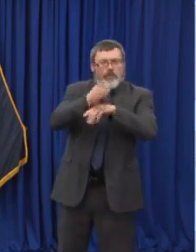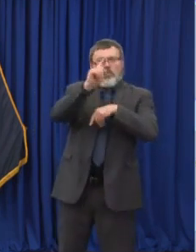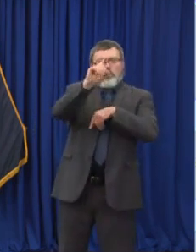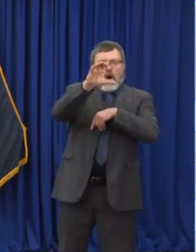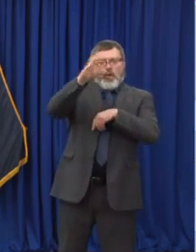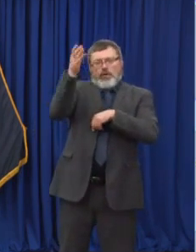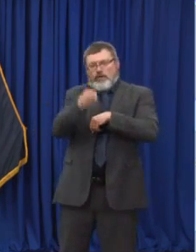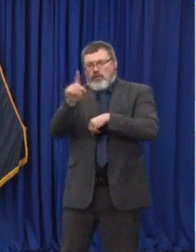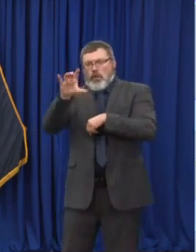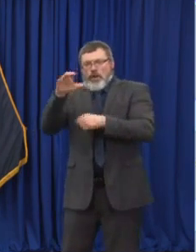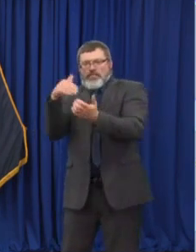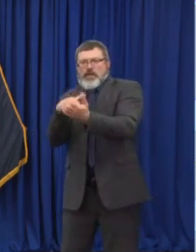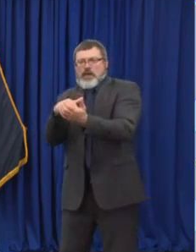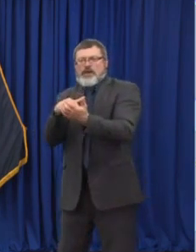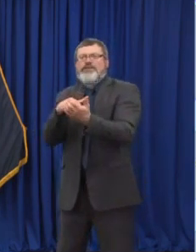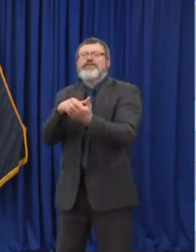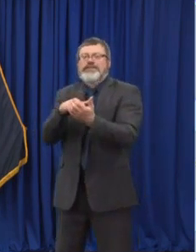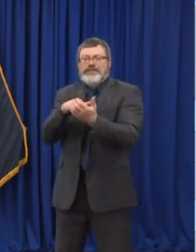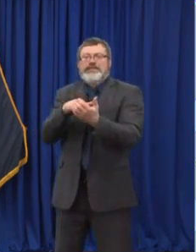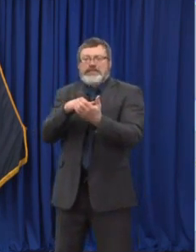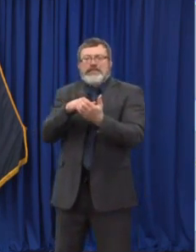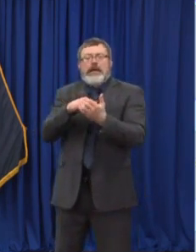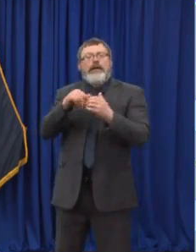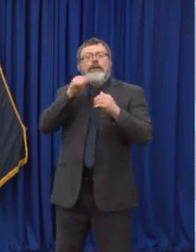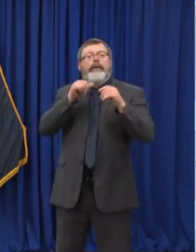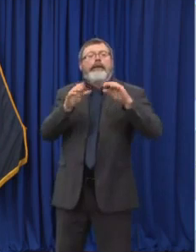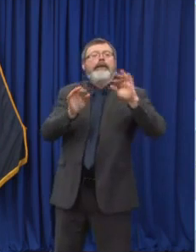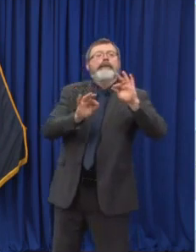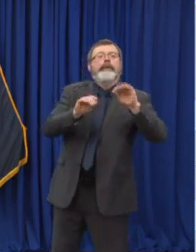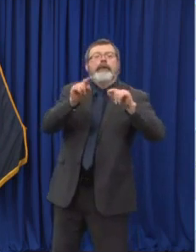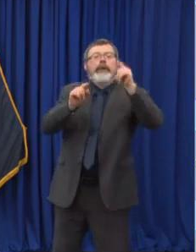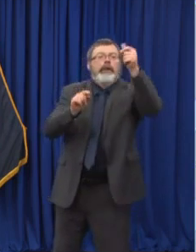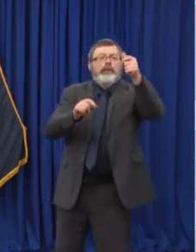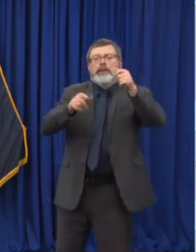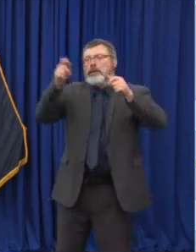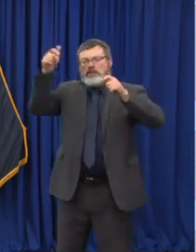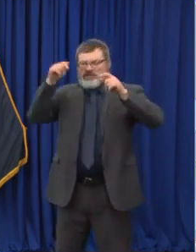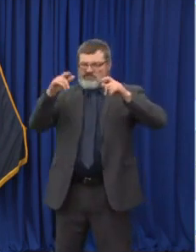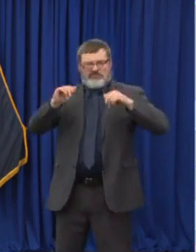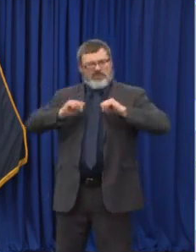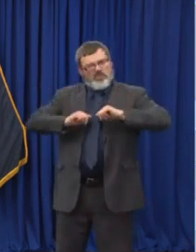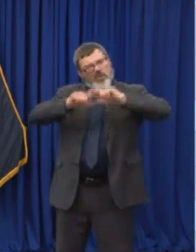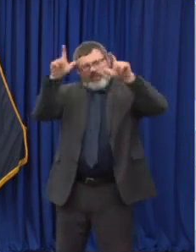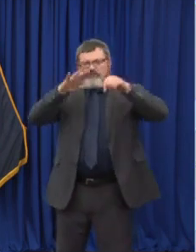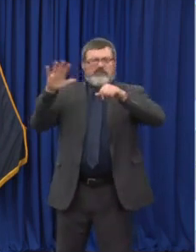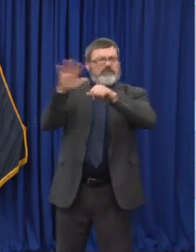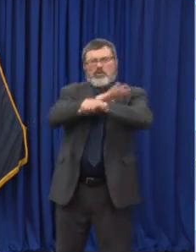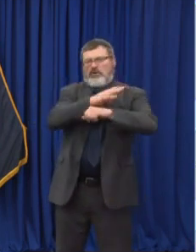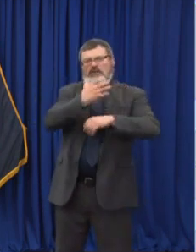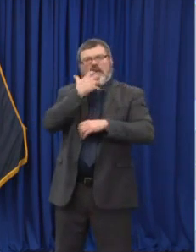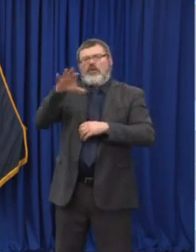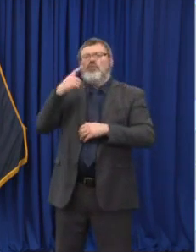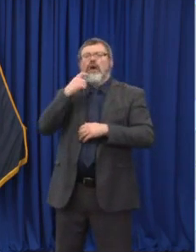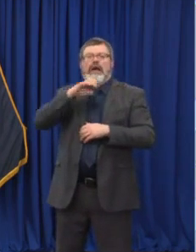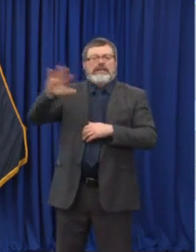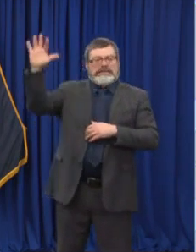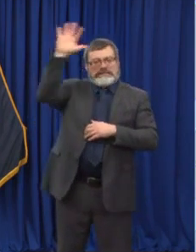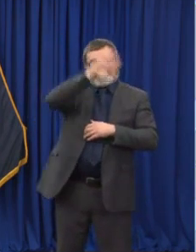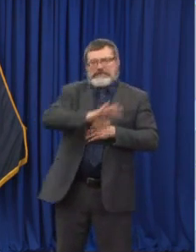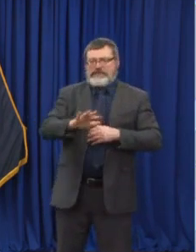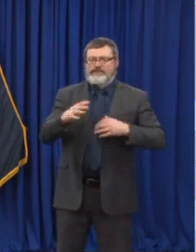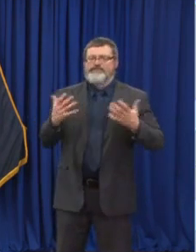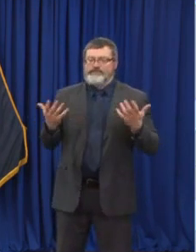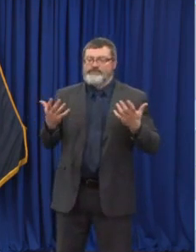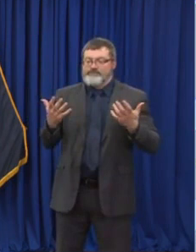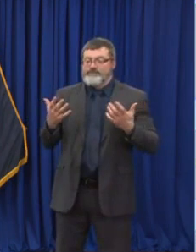spread, not light, not moderate, but really substantial. That's the highest level of spread. We have our long term care facility outbreaks with